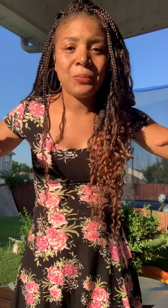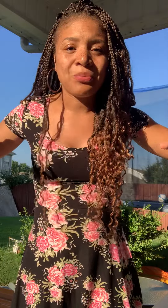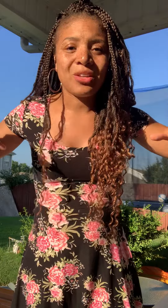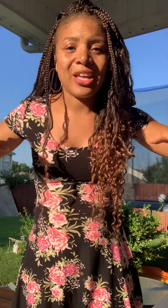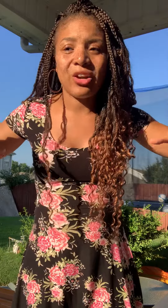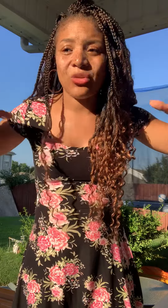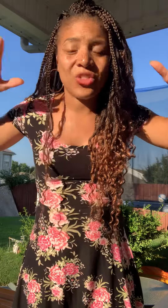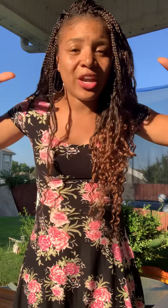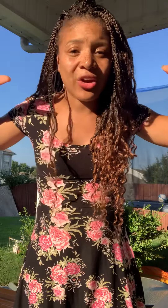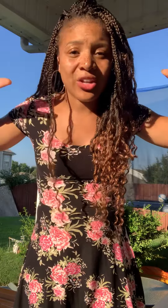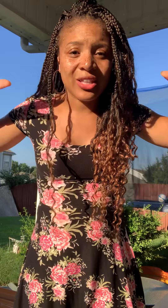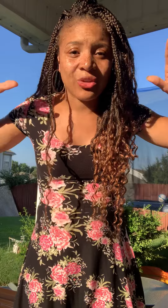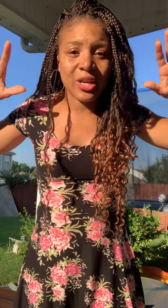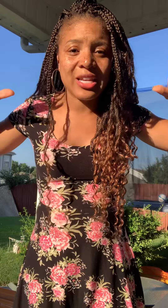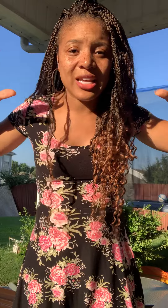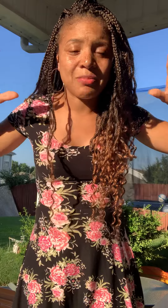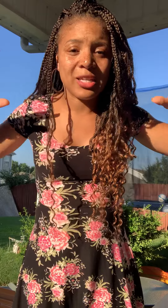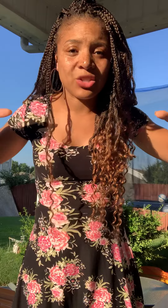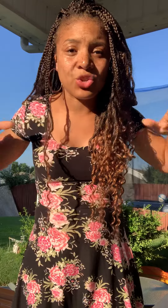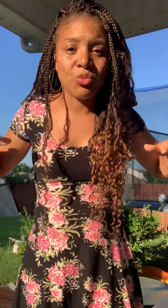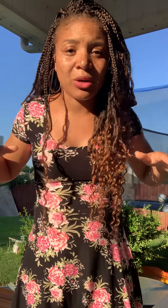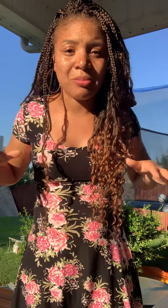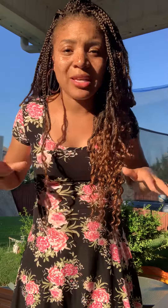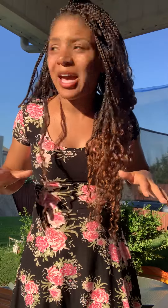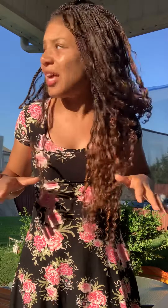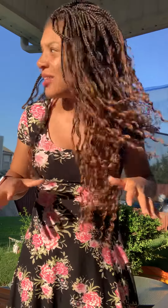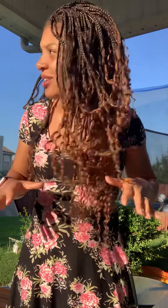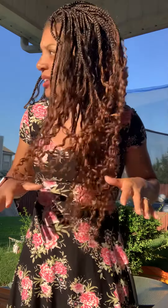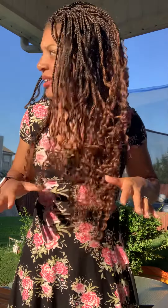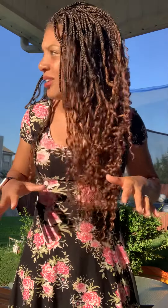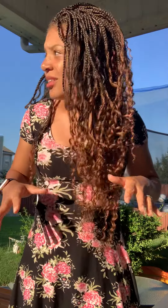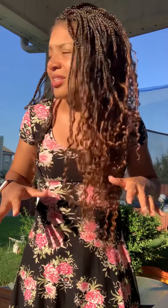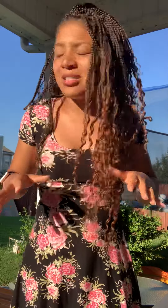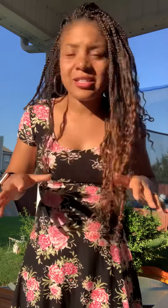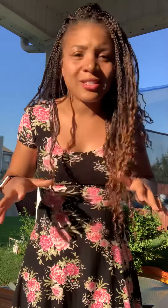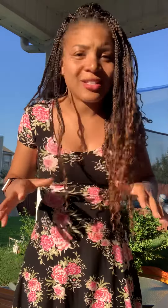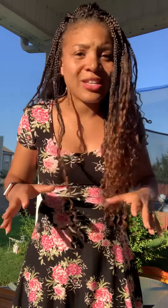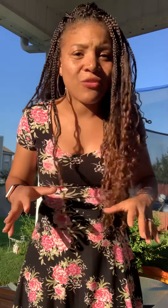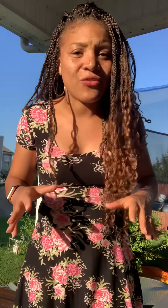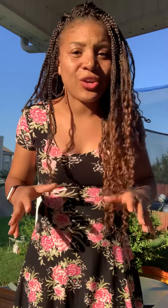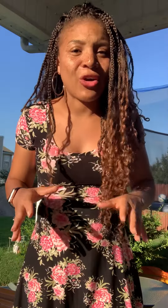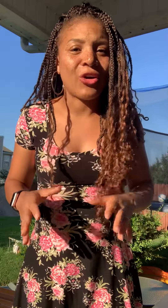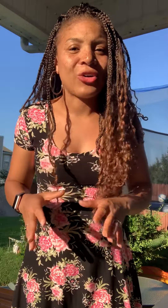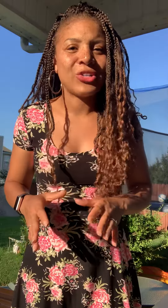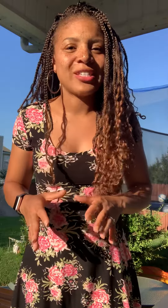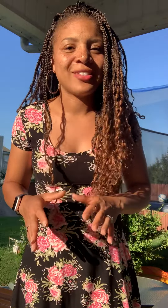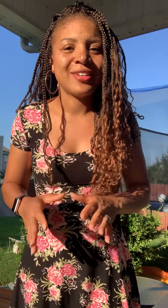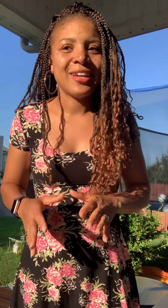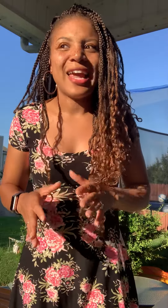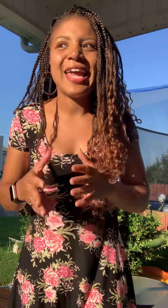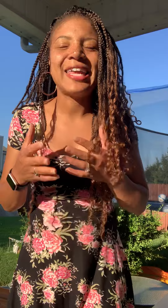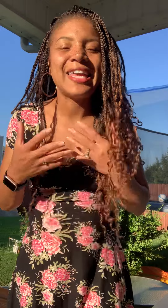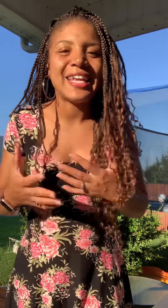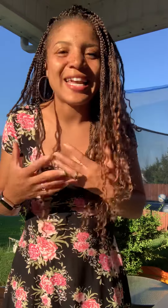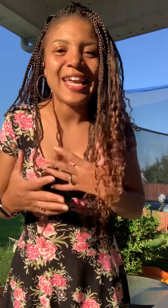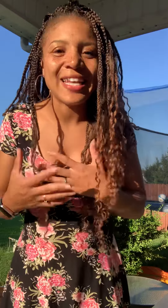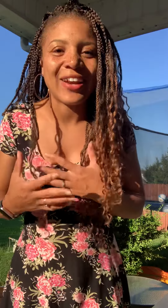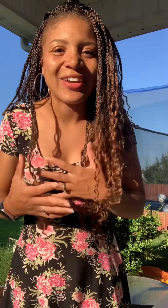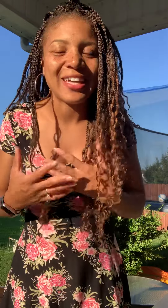that are there that are in that space that you want to be at these six and seven figure earners and get in there get